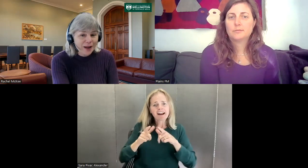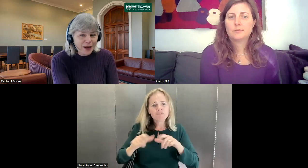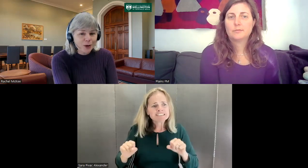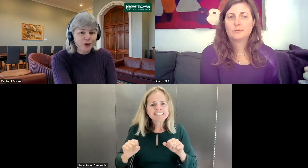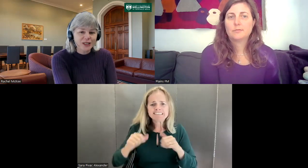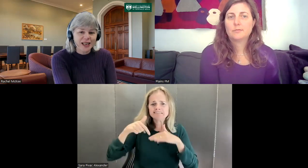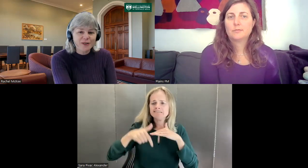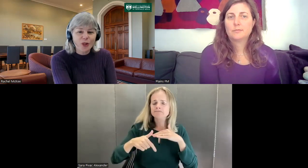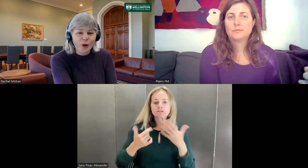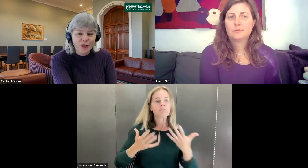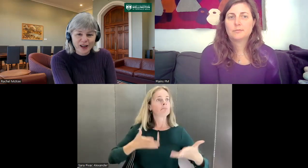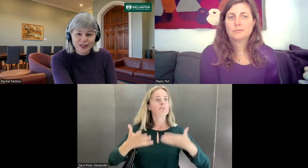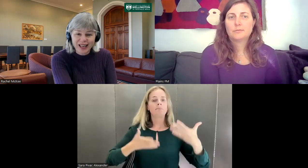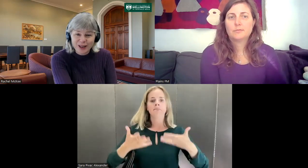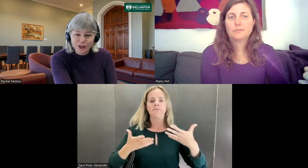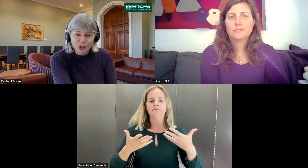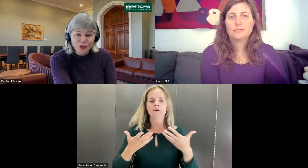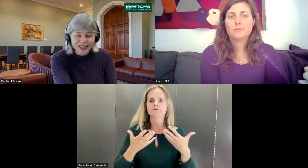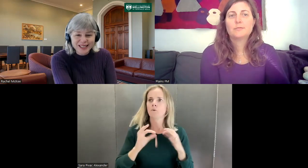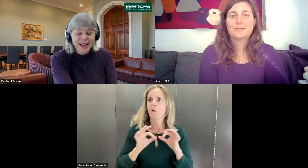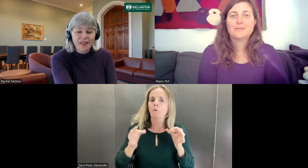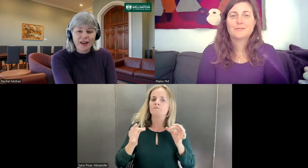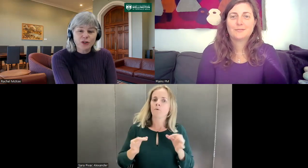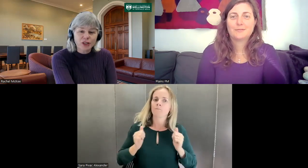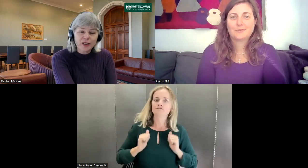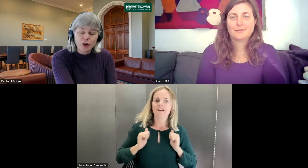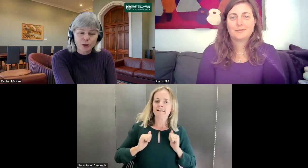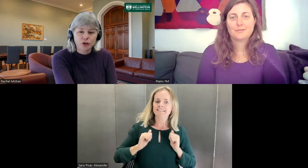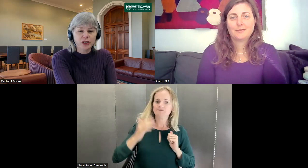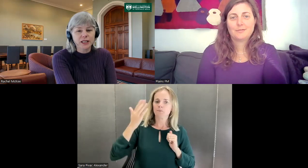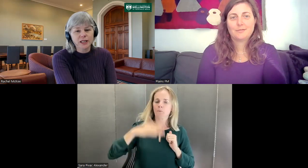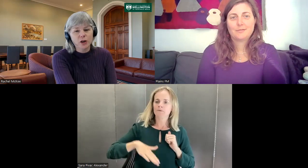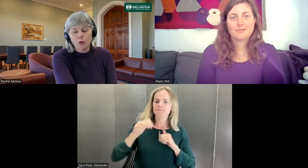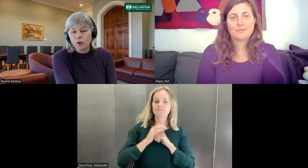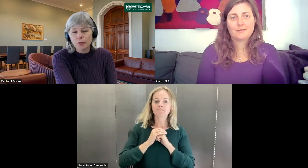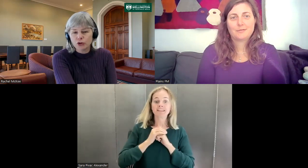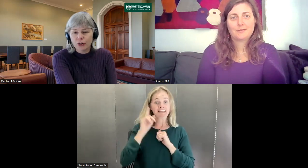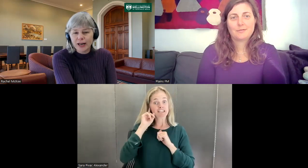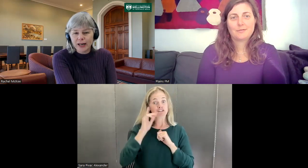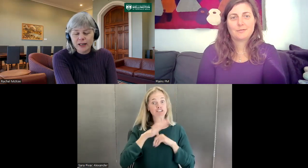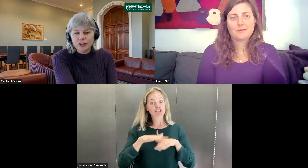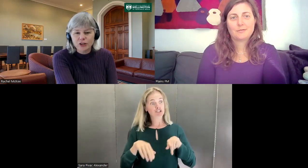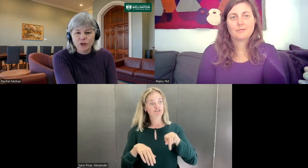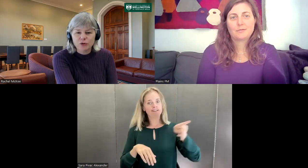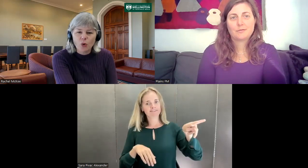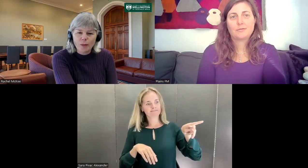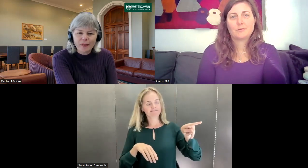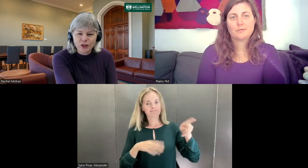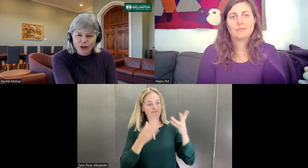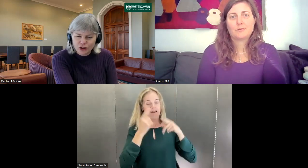that because even though they're sign language users, they've not had the opportunity or formal training to sort of talk about the structure